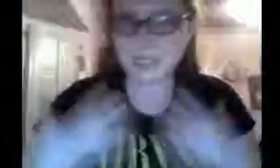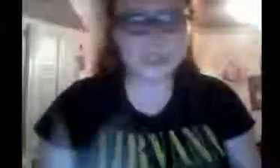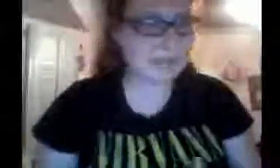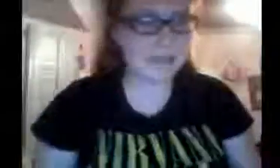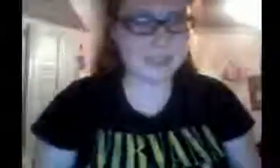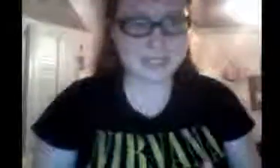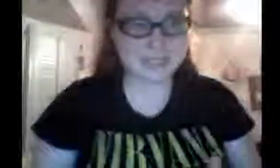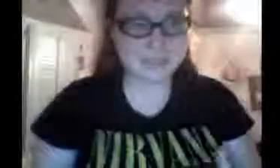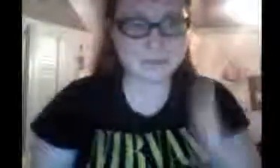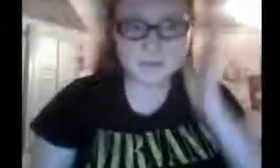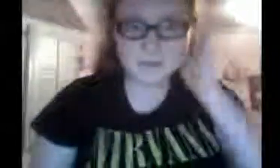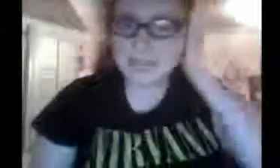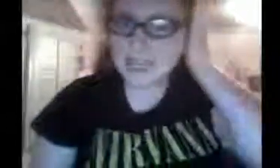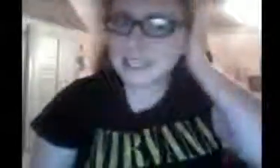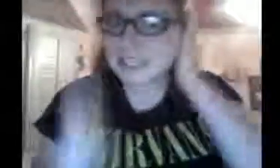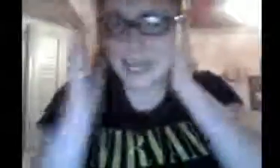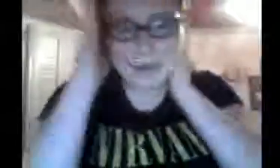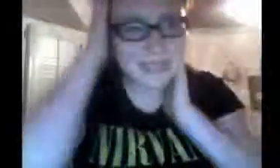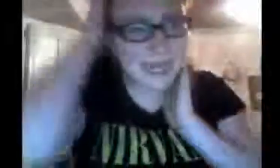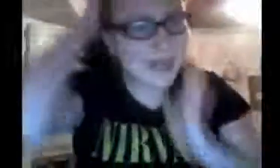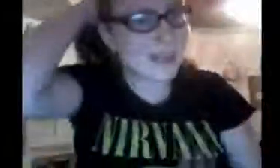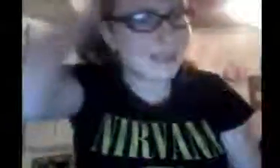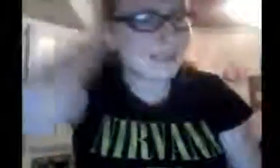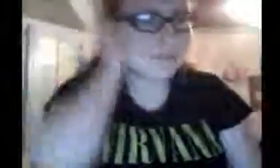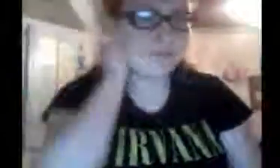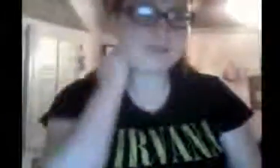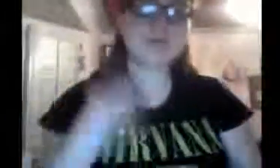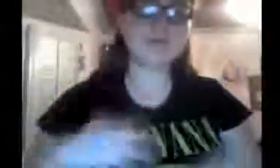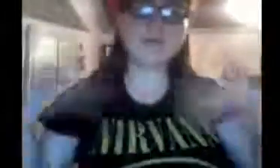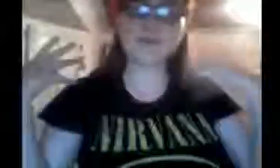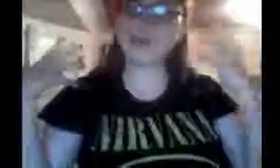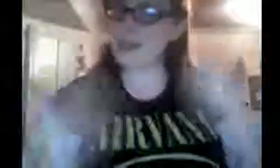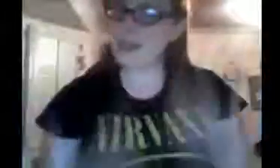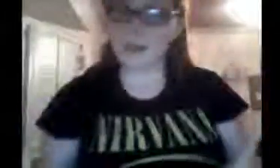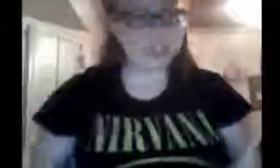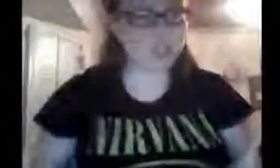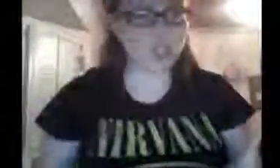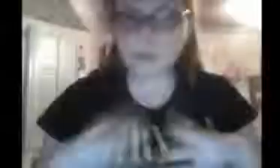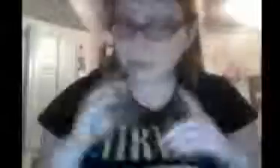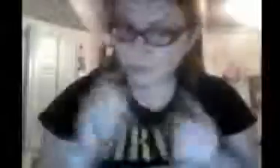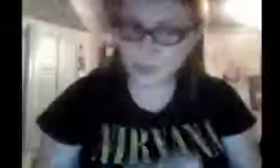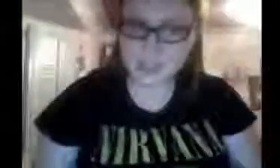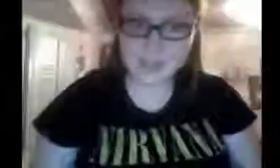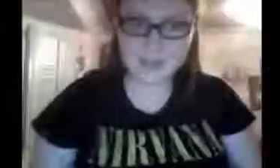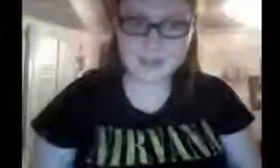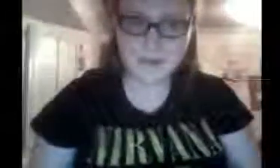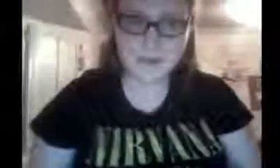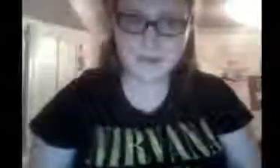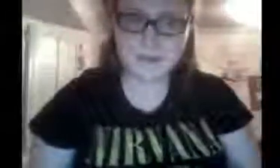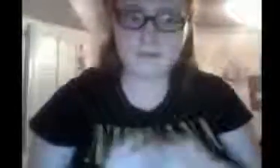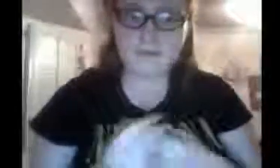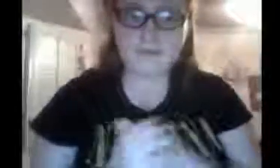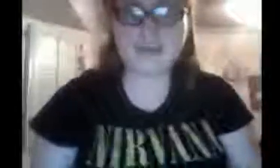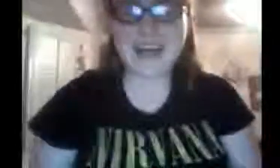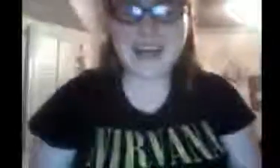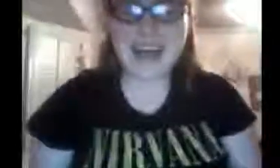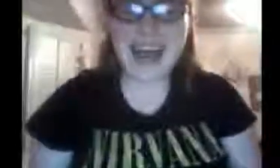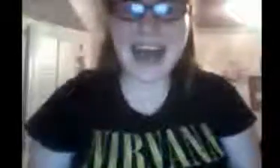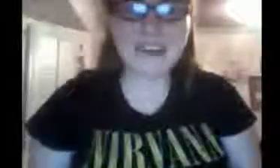another top 10 list. It's top 10 shows and movies that I,